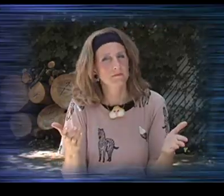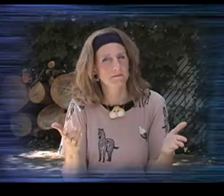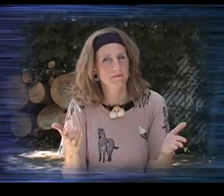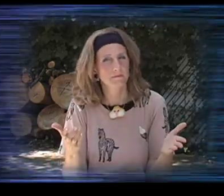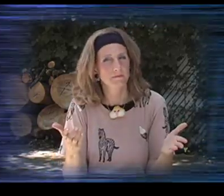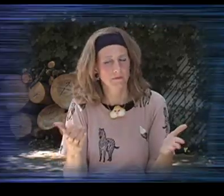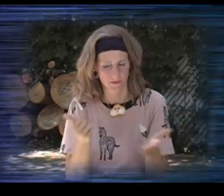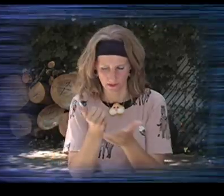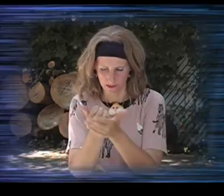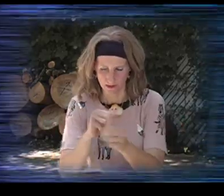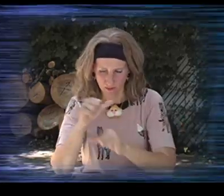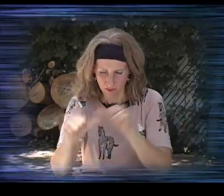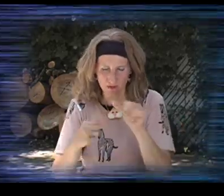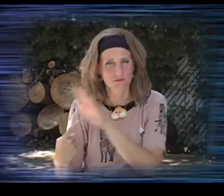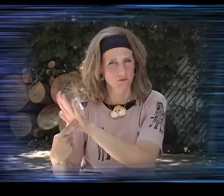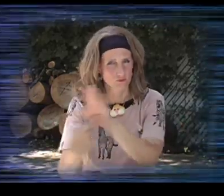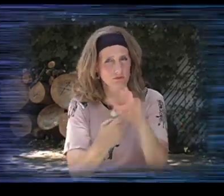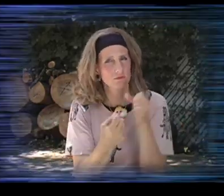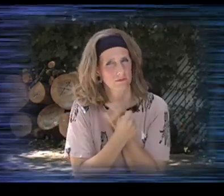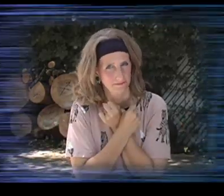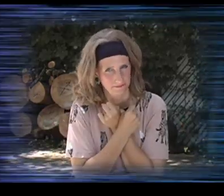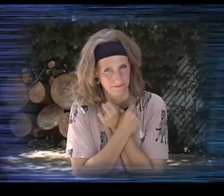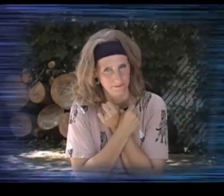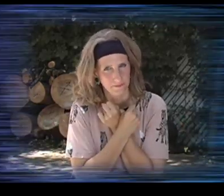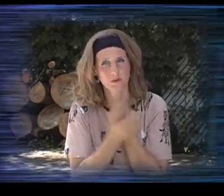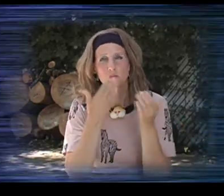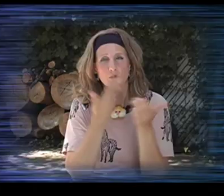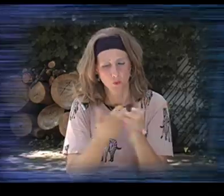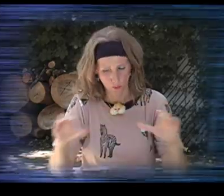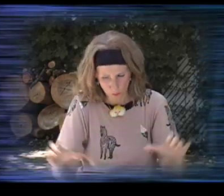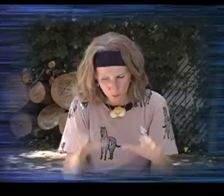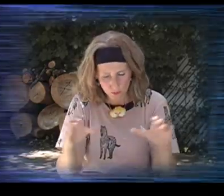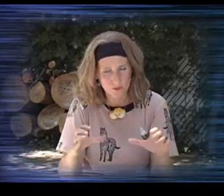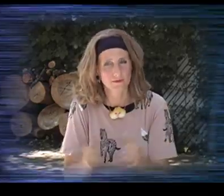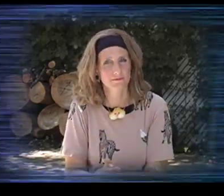how we can encourage one another and help each other and show each other love and good deeds